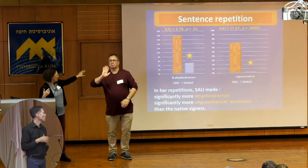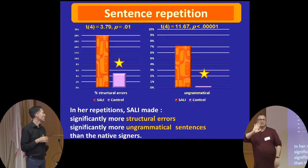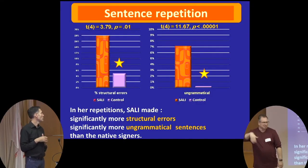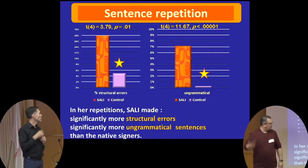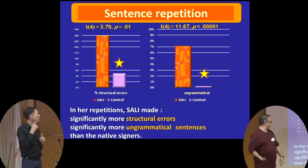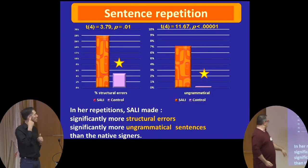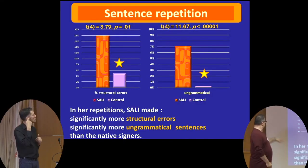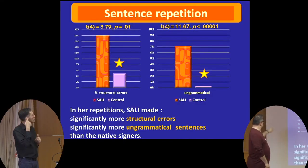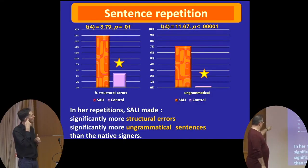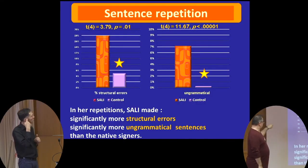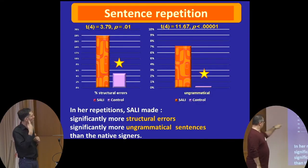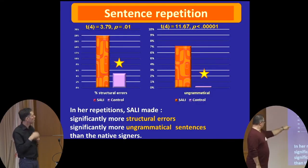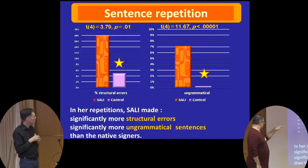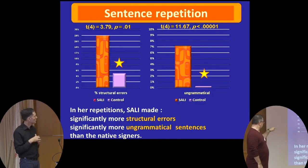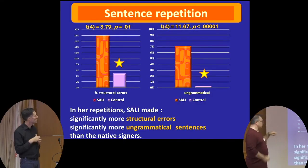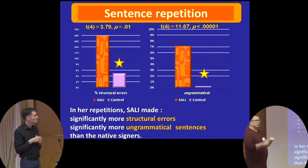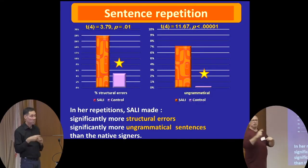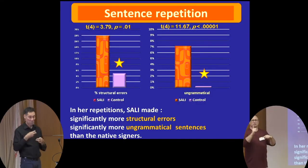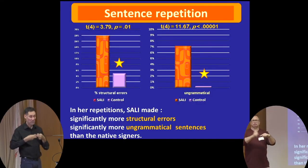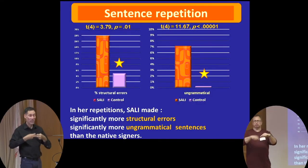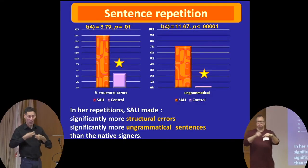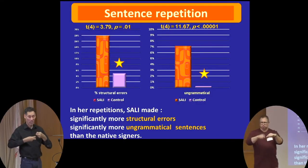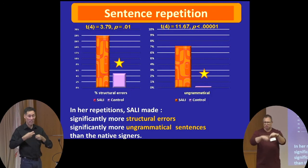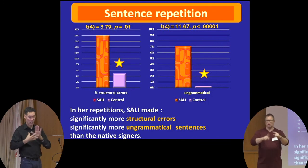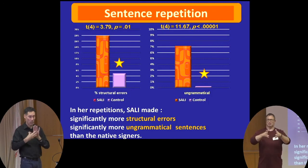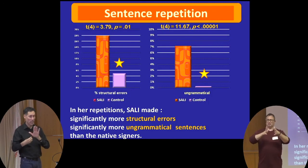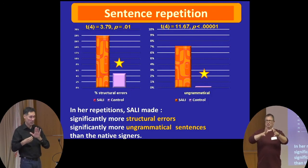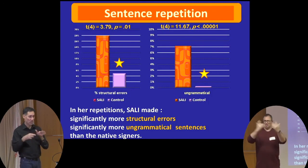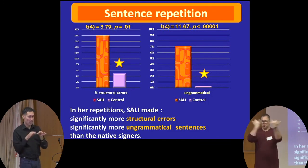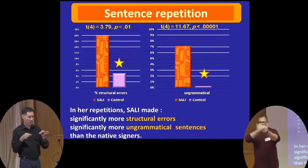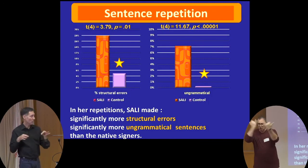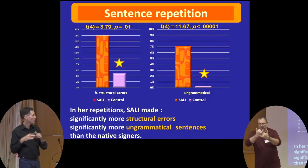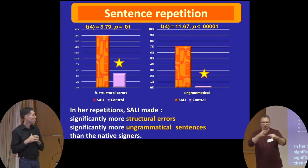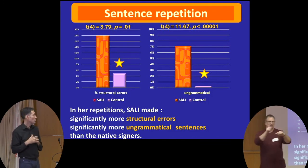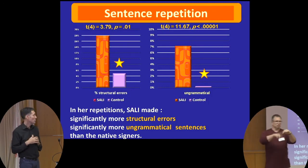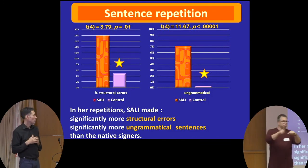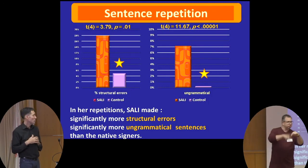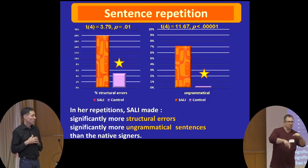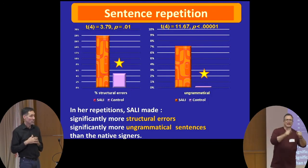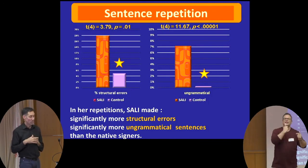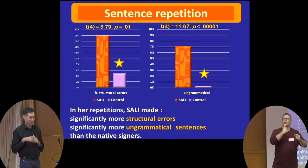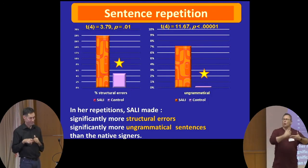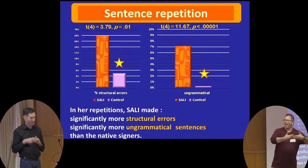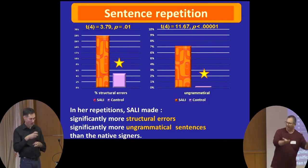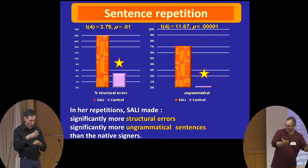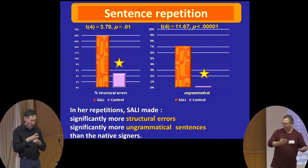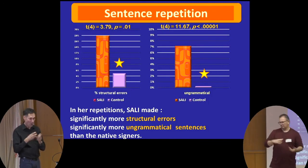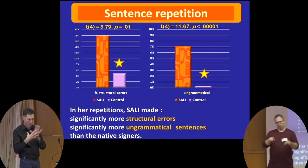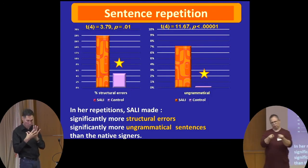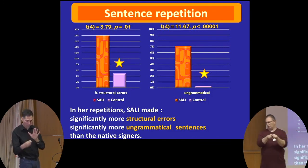what we see is difficulties in repetition of structures. She finds it very difficult to repeat sentences with